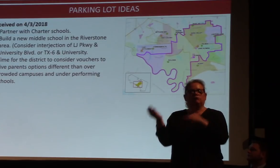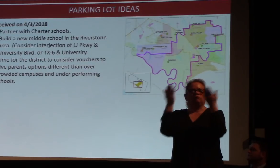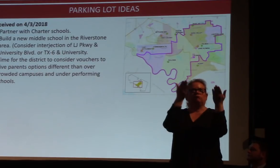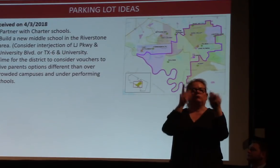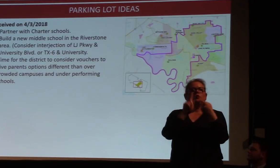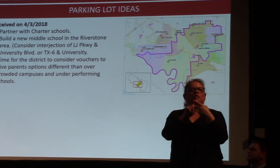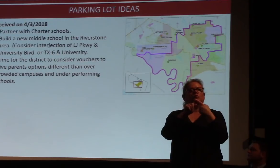Other feedback...